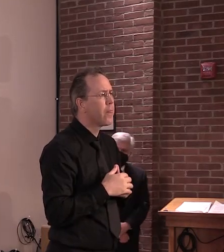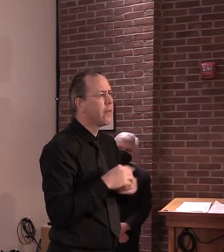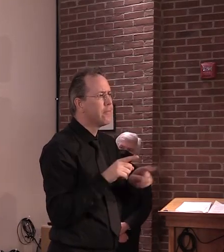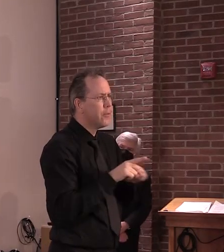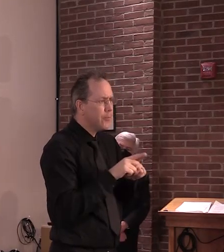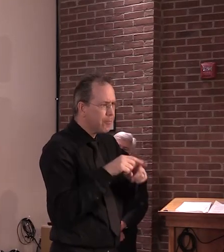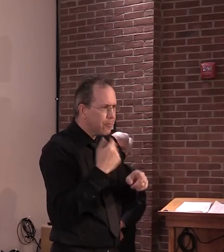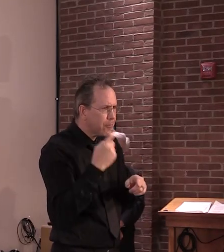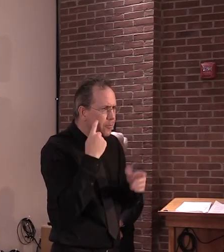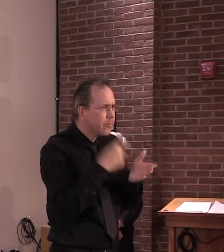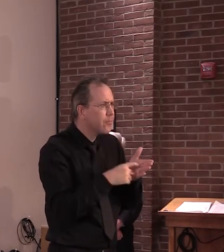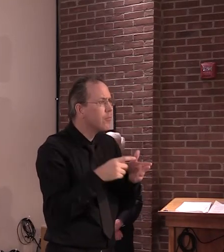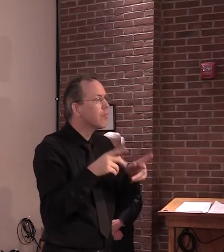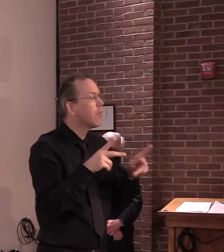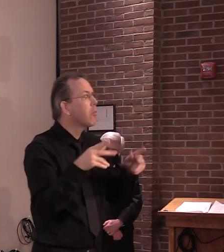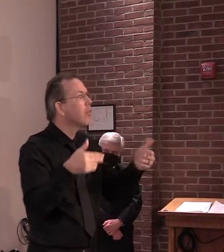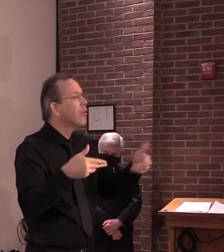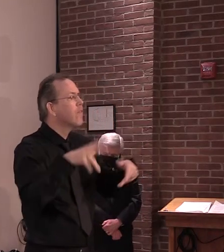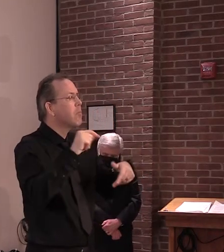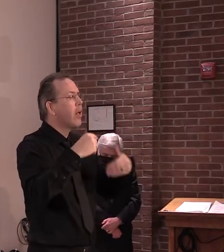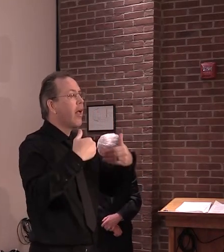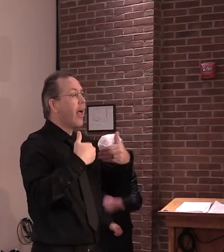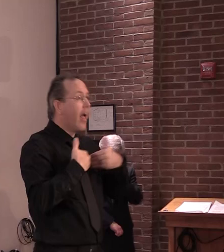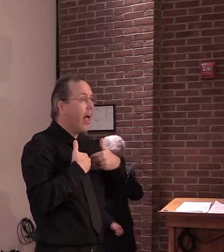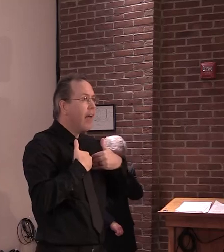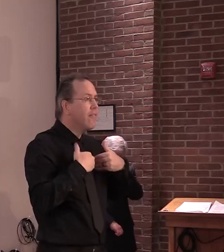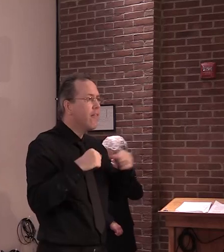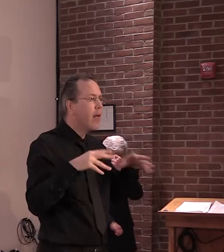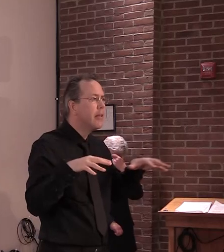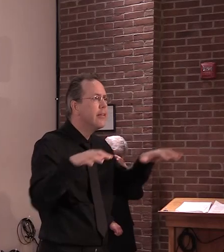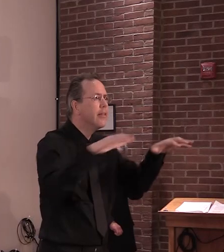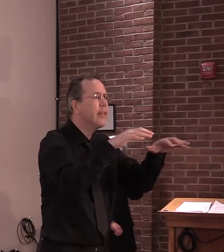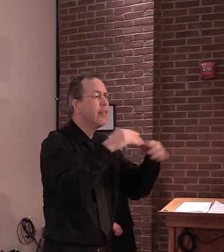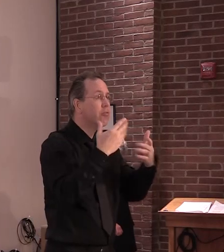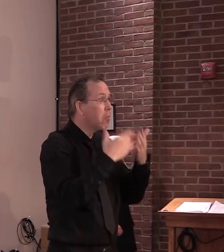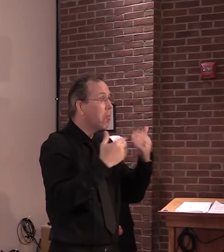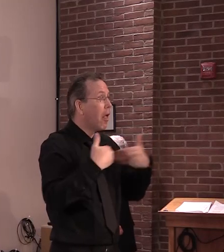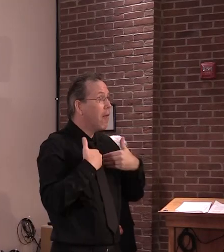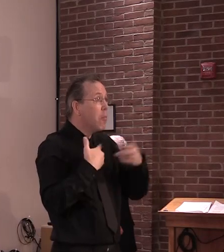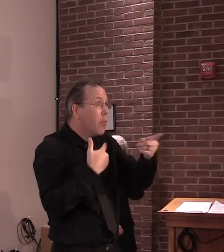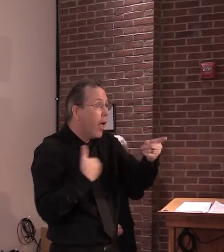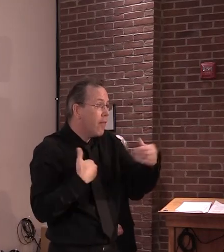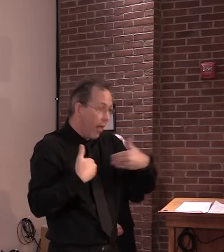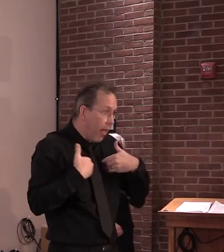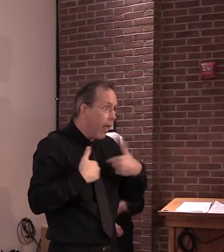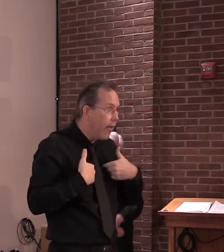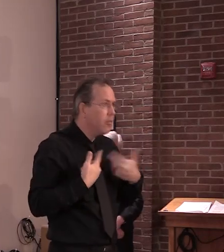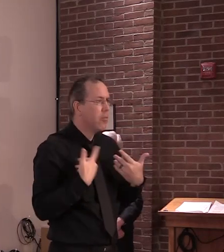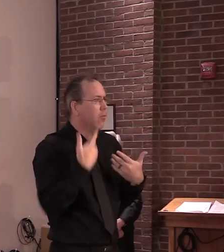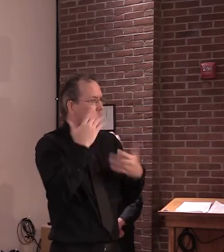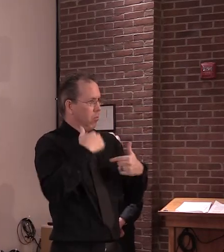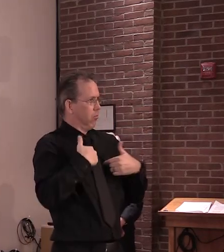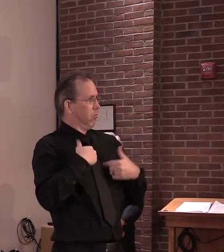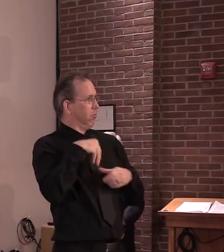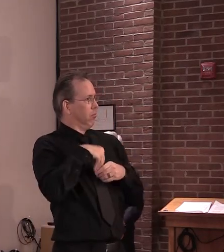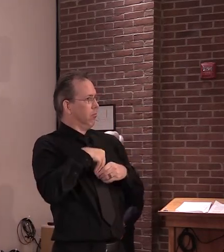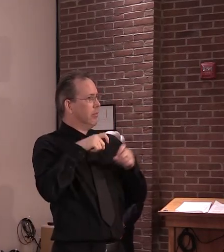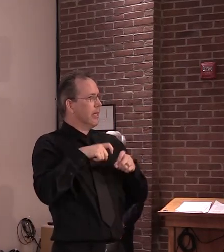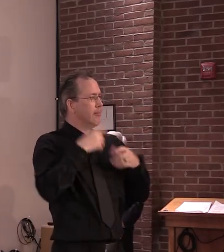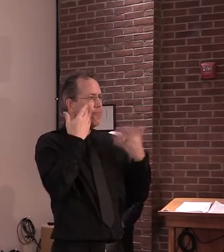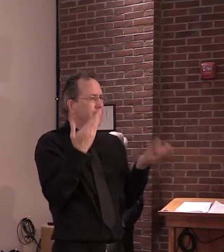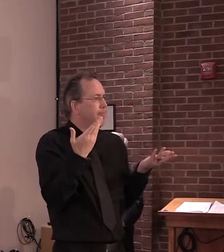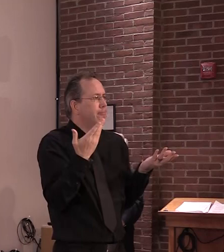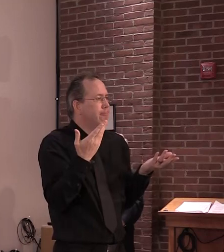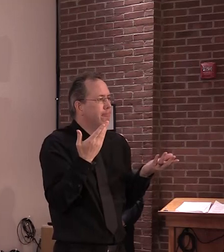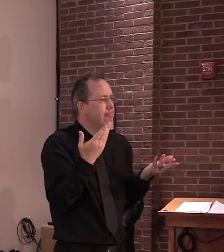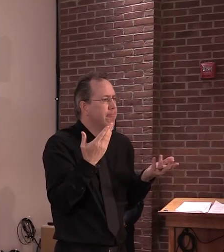Vermont, but in general, and how much of a threat that is to the general population, if